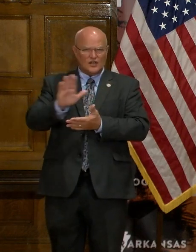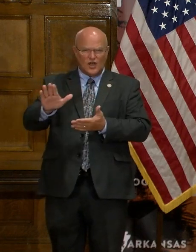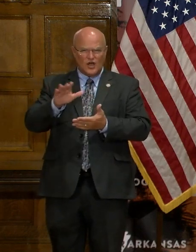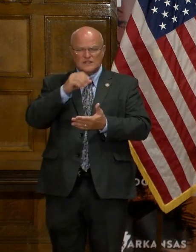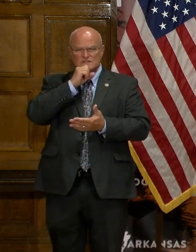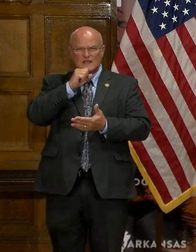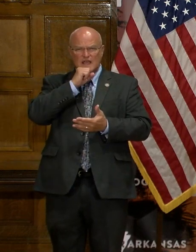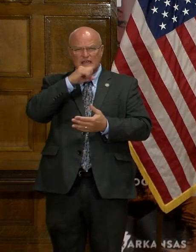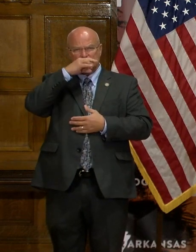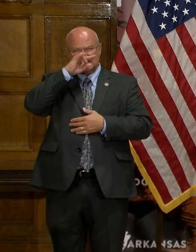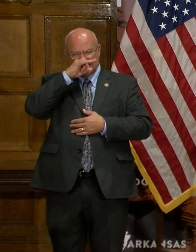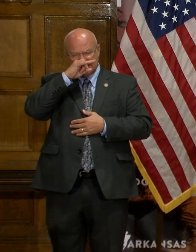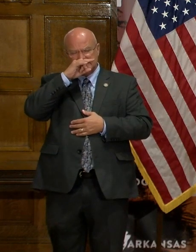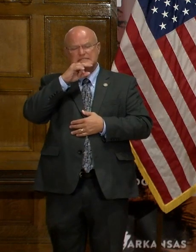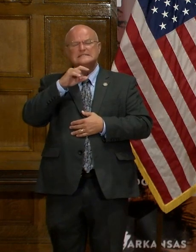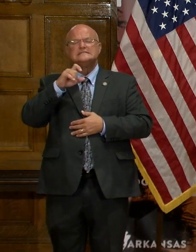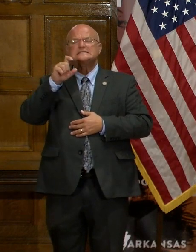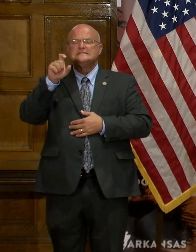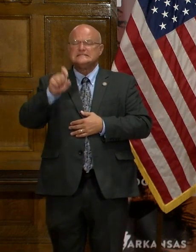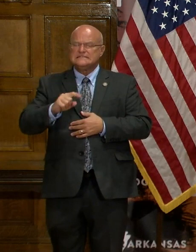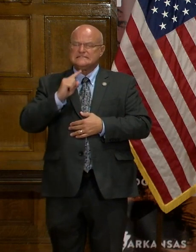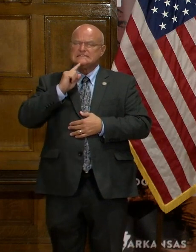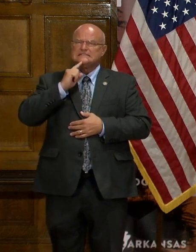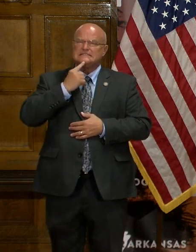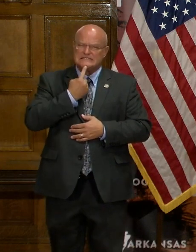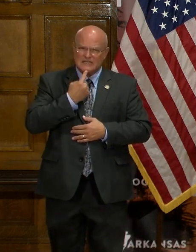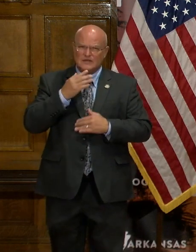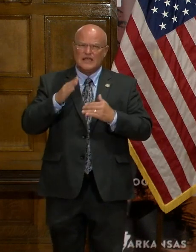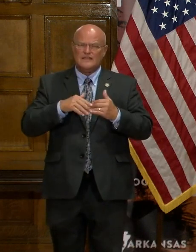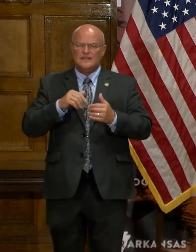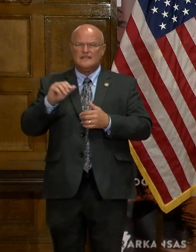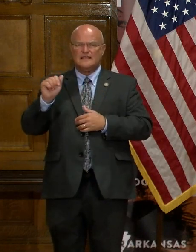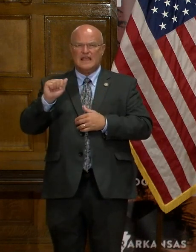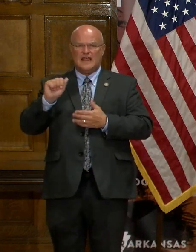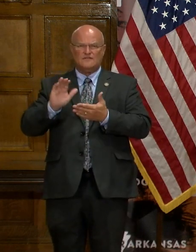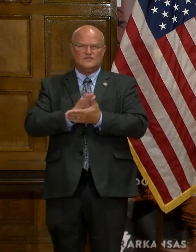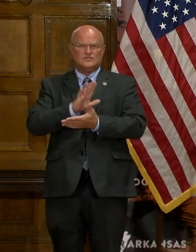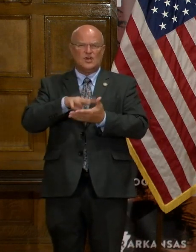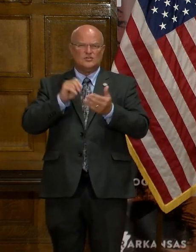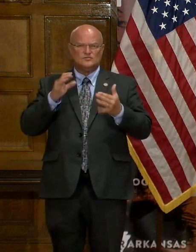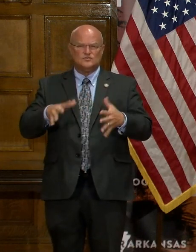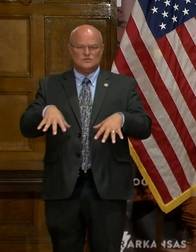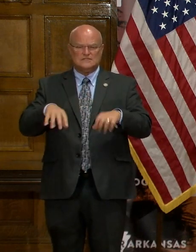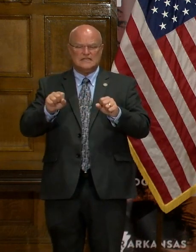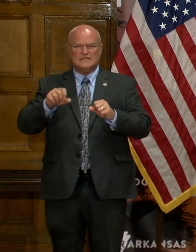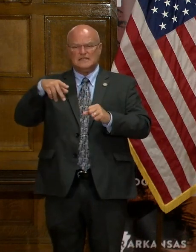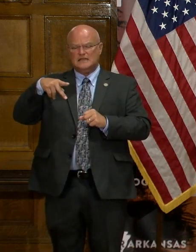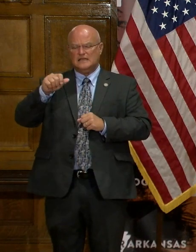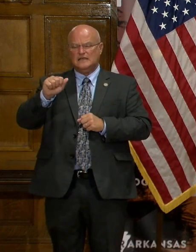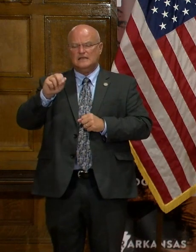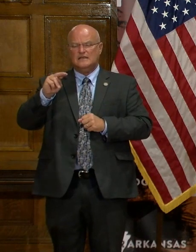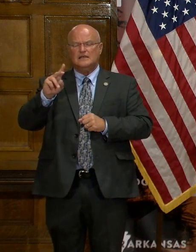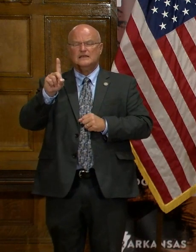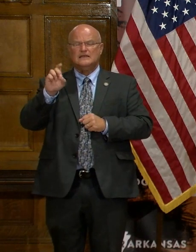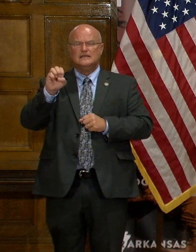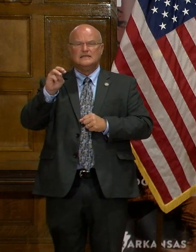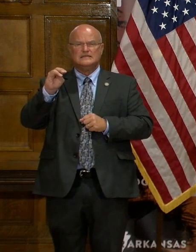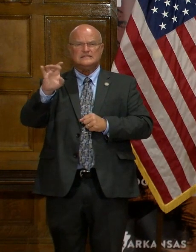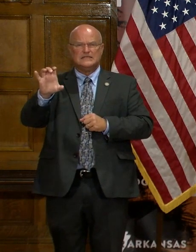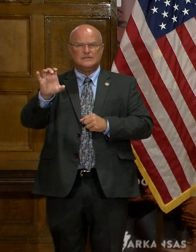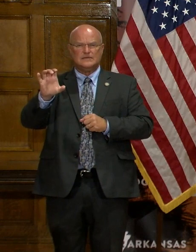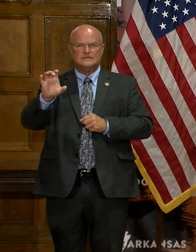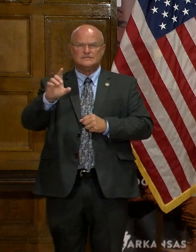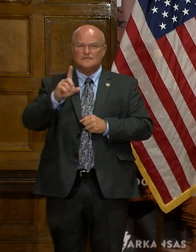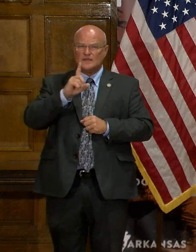more seriously than the average college student takes a pandemic. And we ask you to